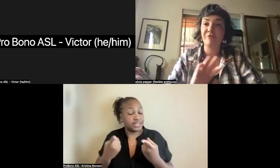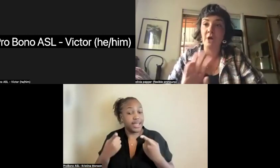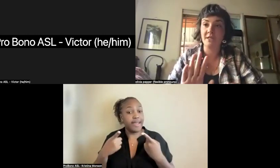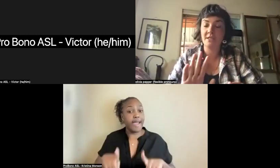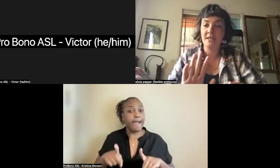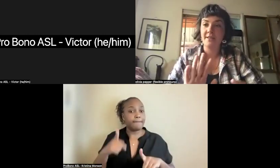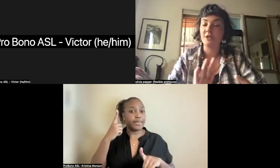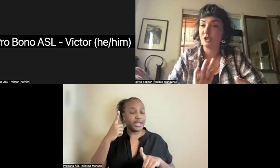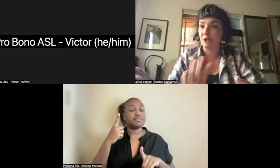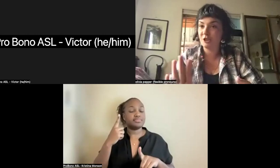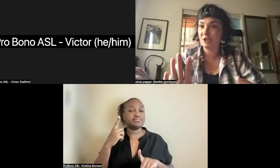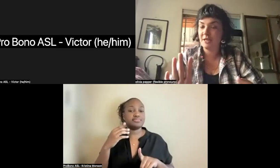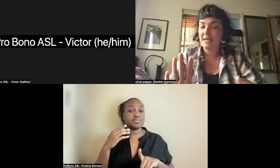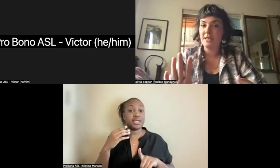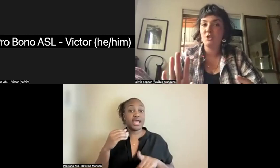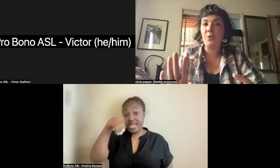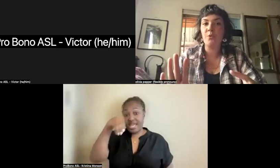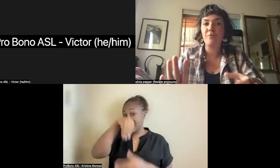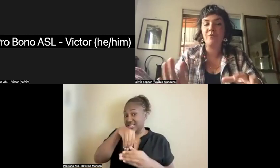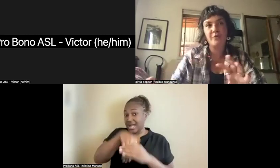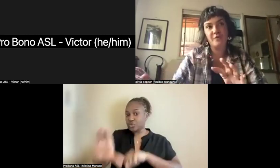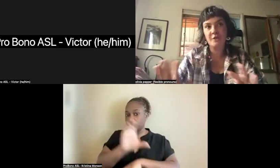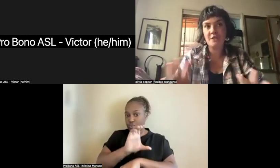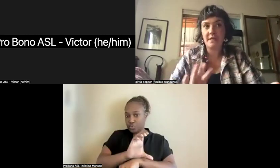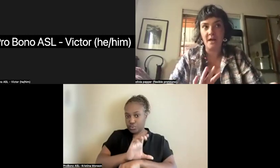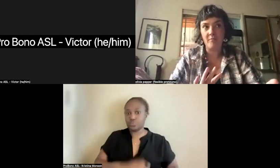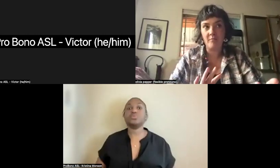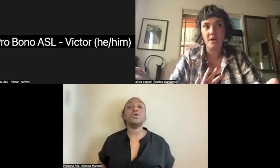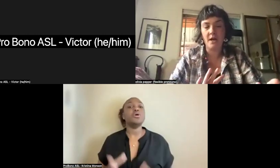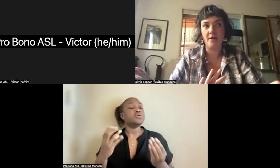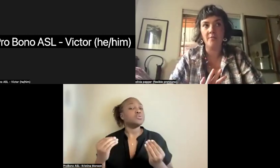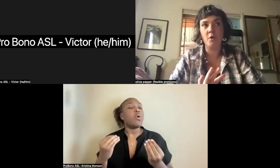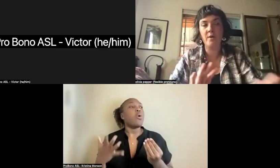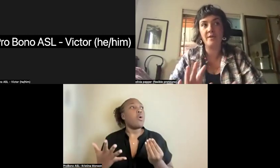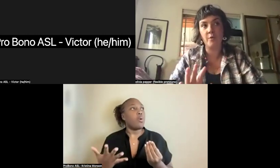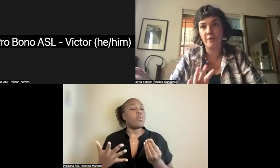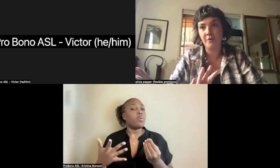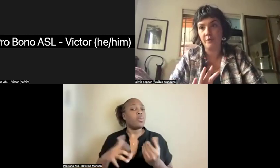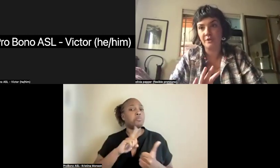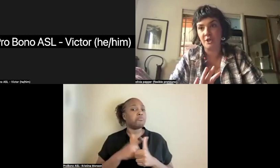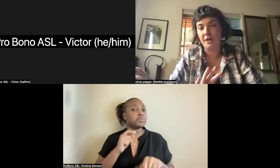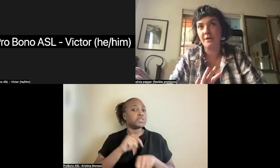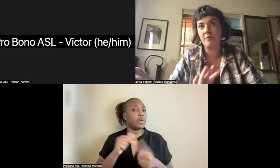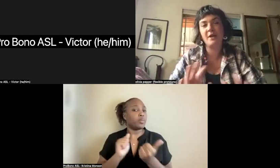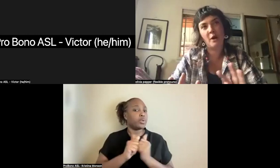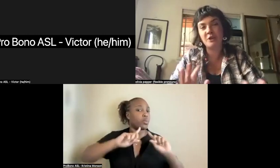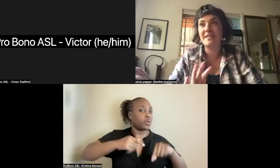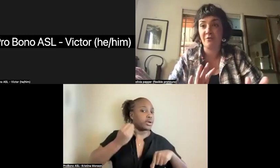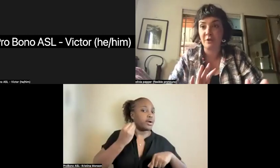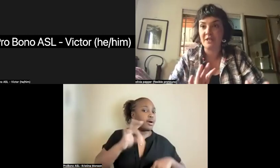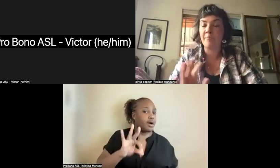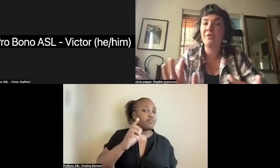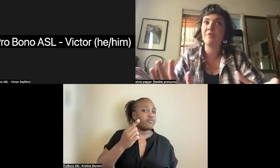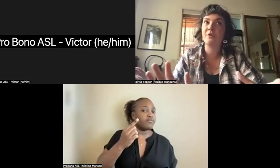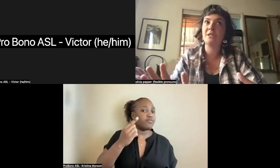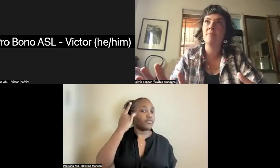affront the church. So for the first time with the Order of the Golden Dawn, I shouldn't say the